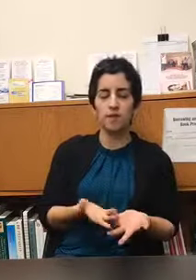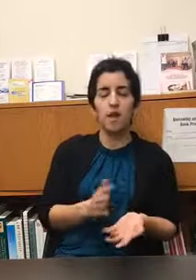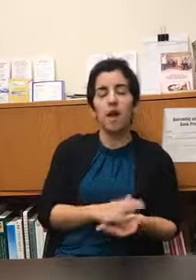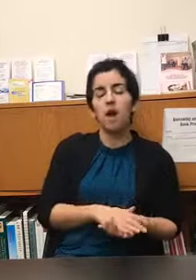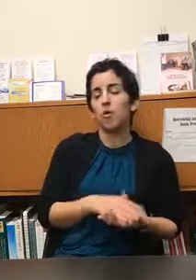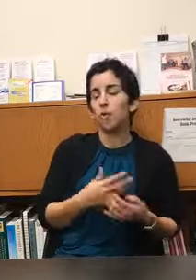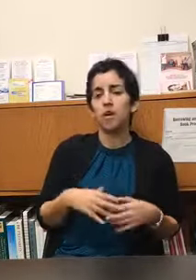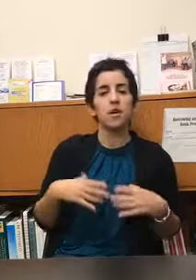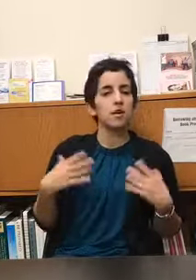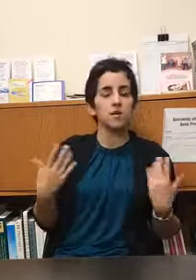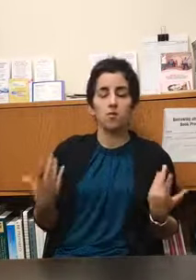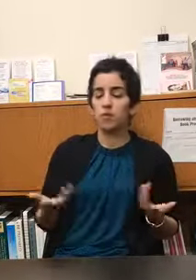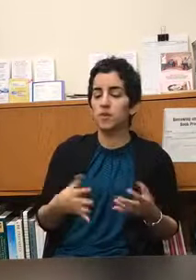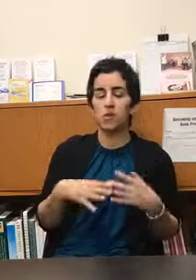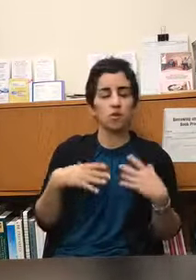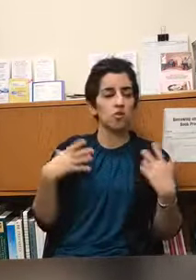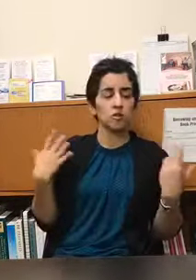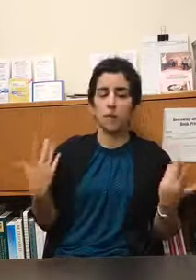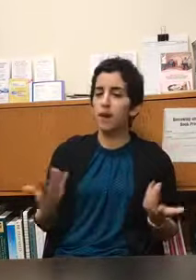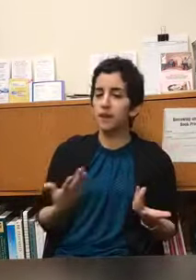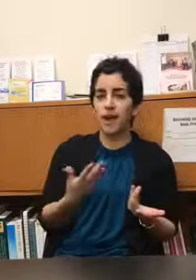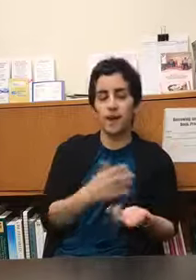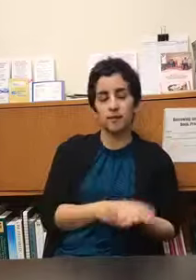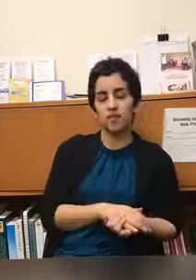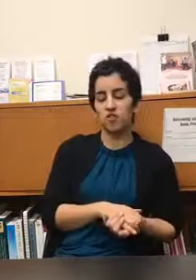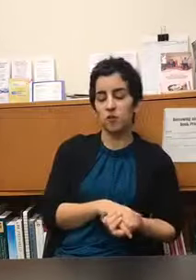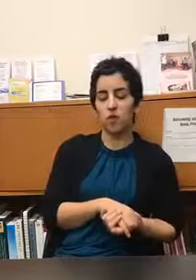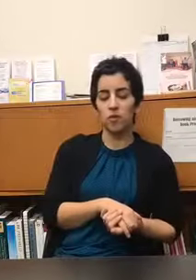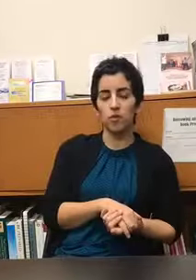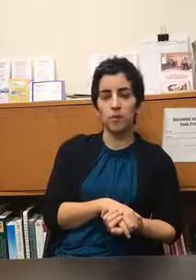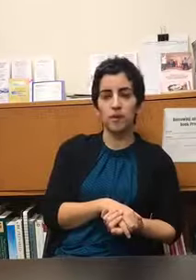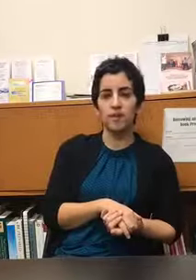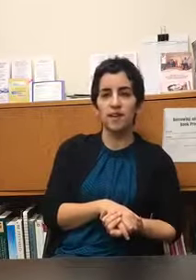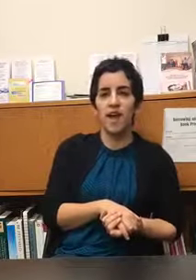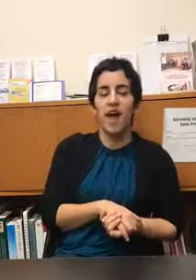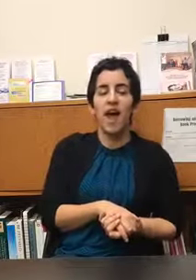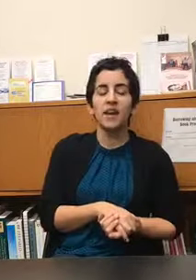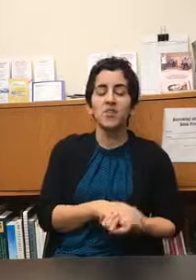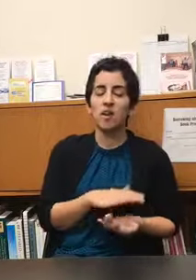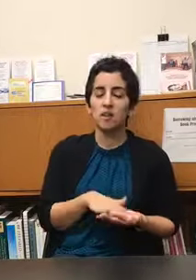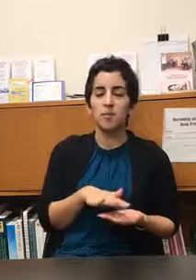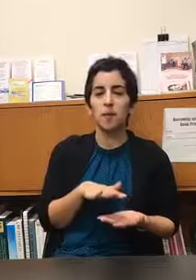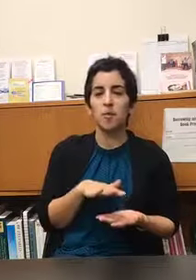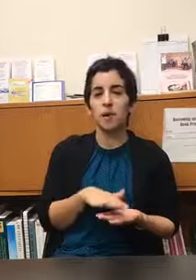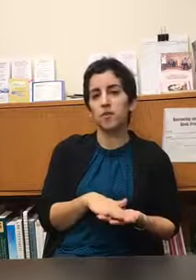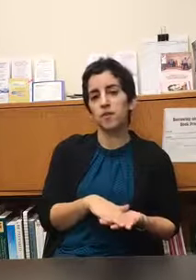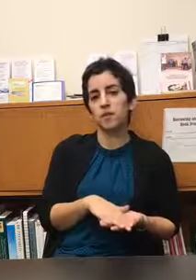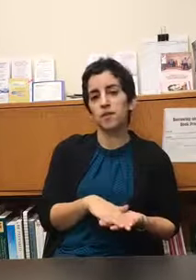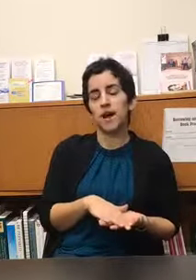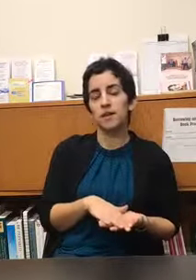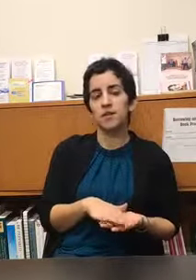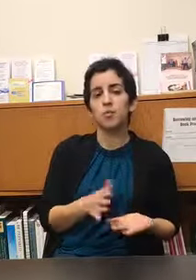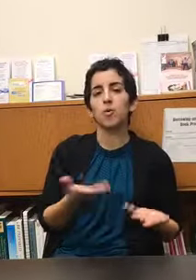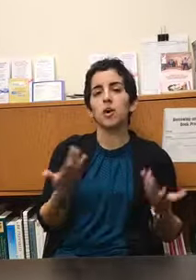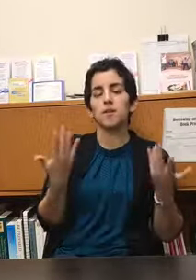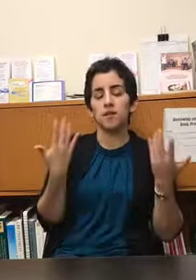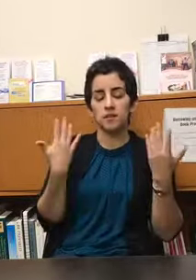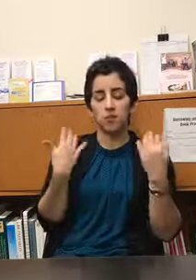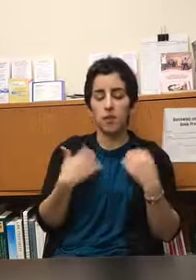written research podcast he's just all over the place and he talks about mindfulness as this process of being